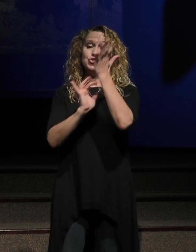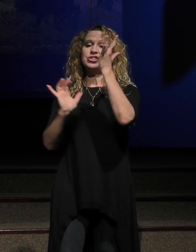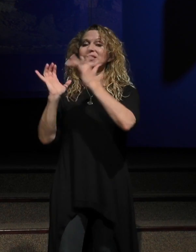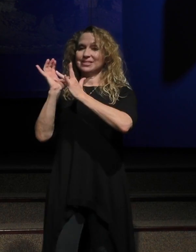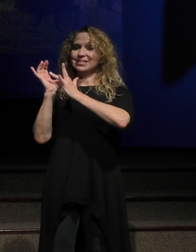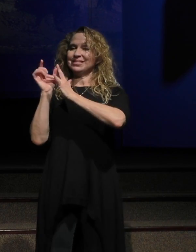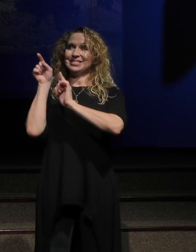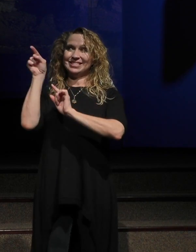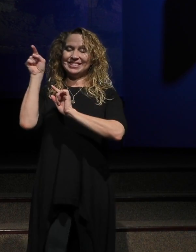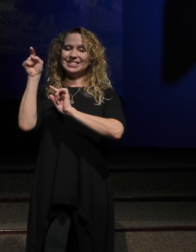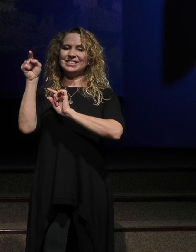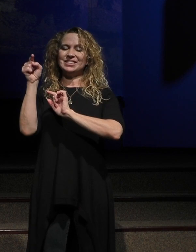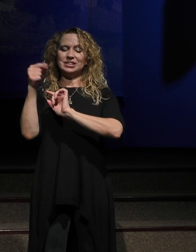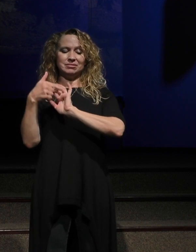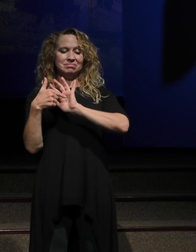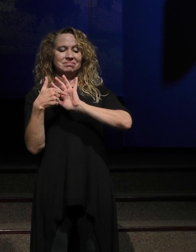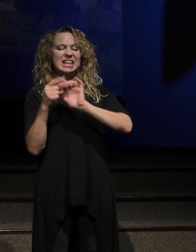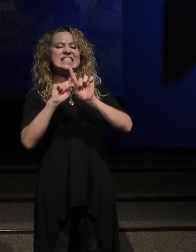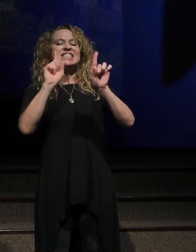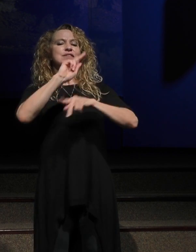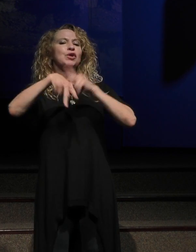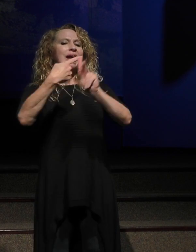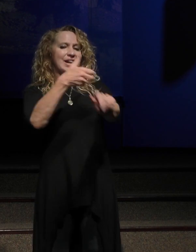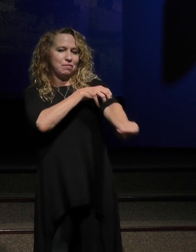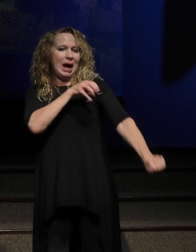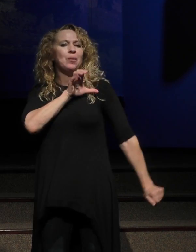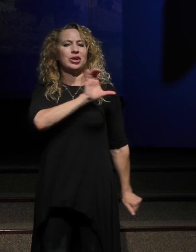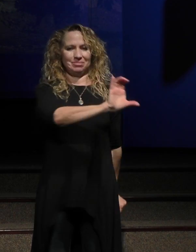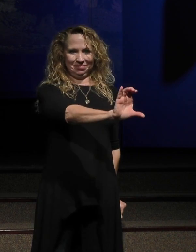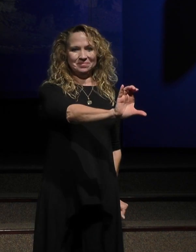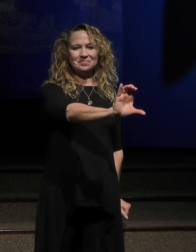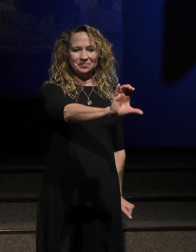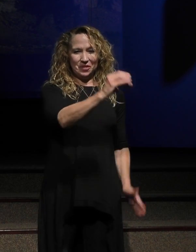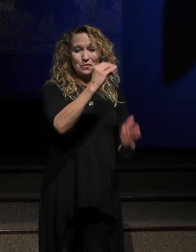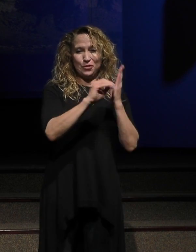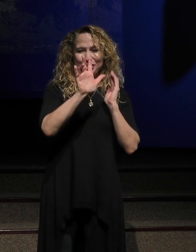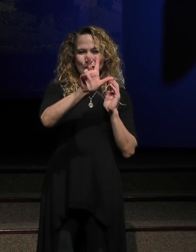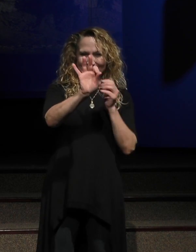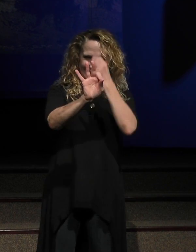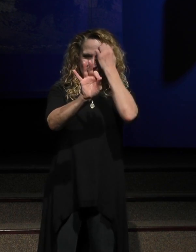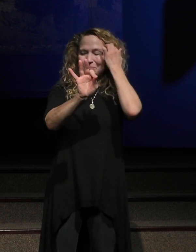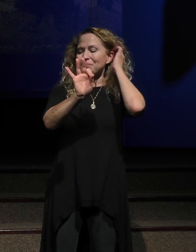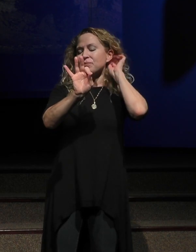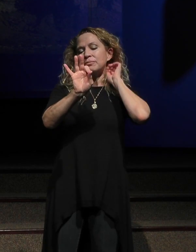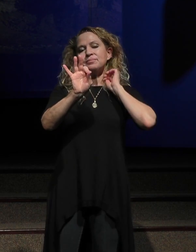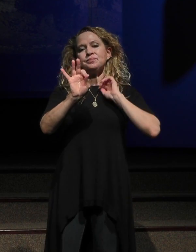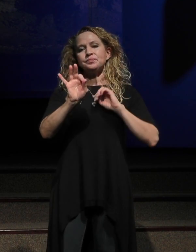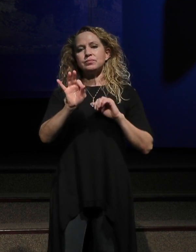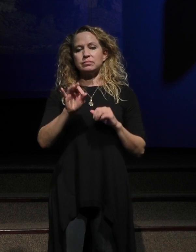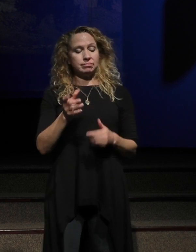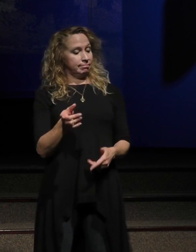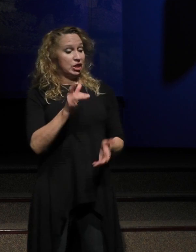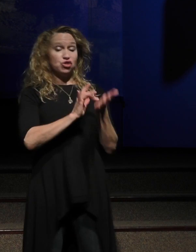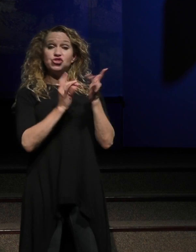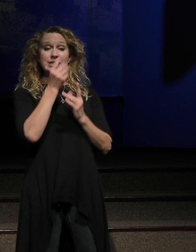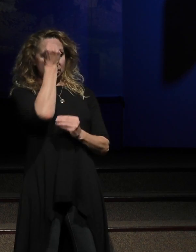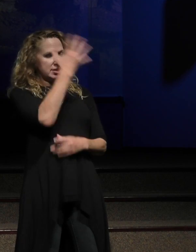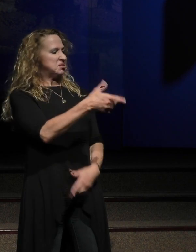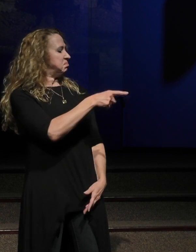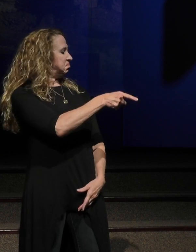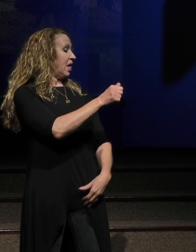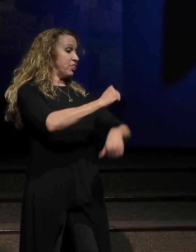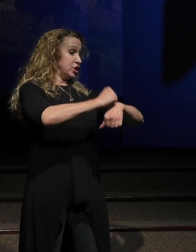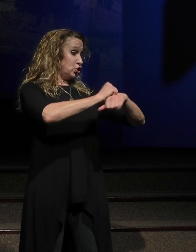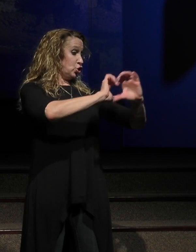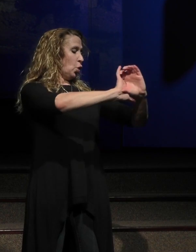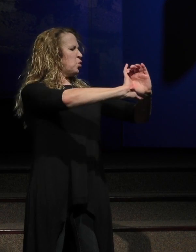a different type of power. Verse 39 talks about it. Roll the stone aside, Jesus told him. But Martha,